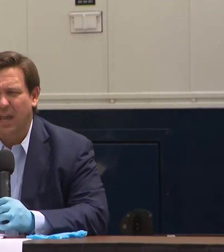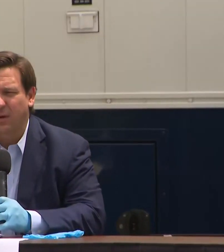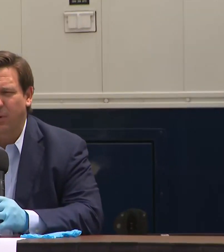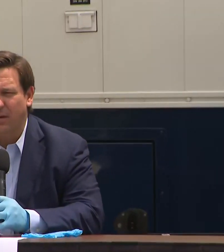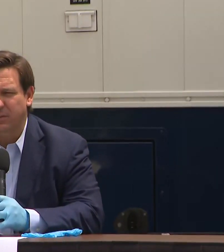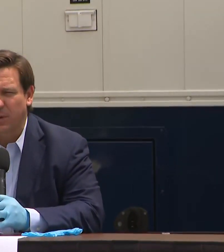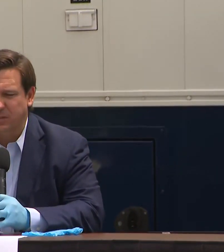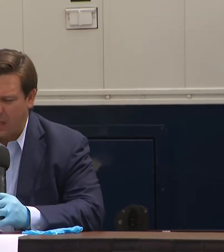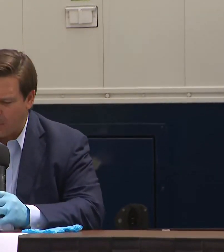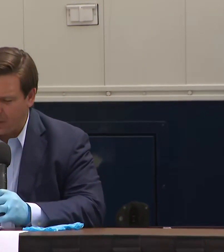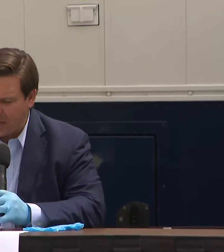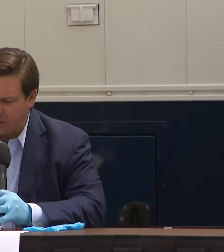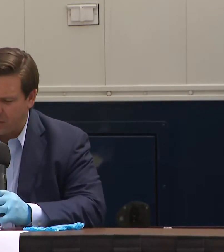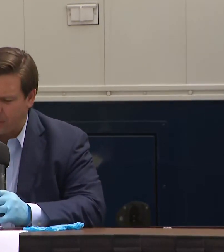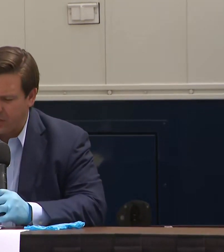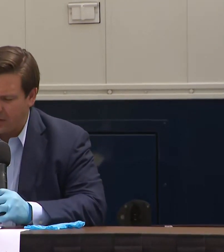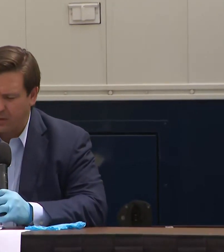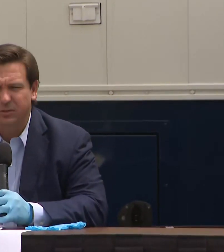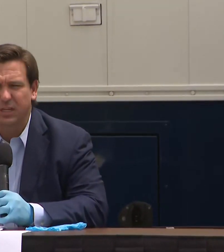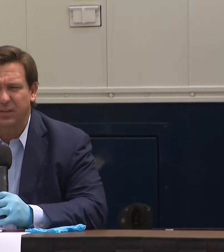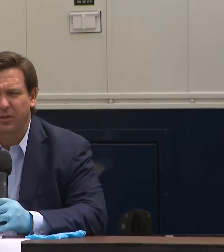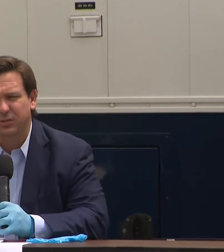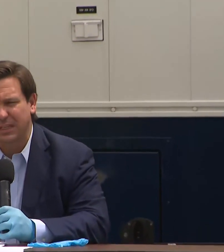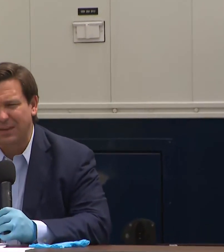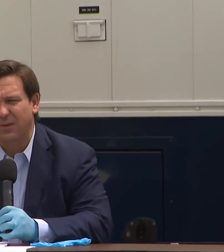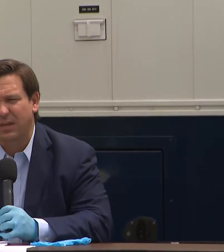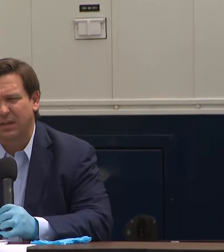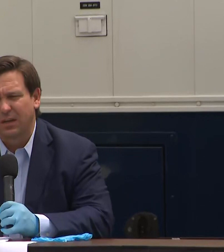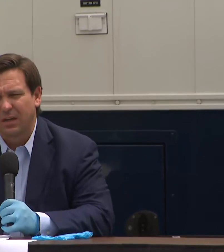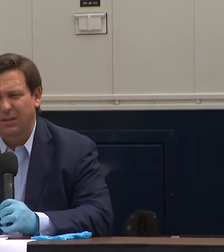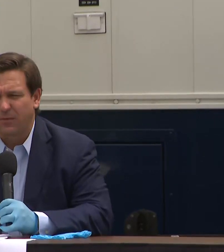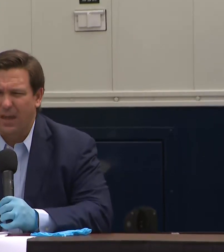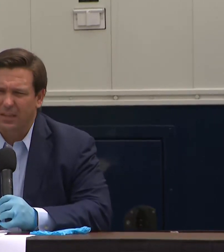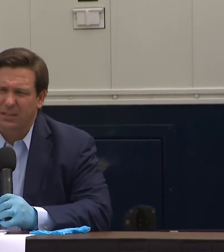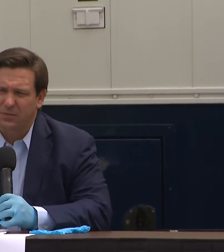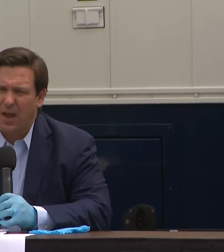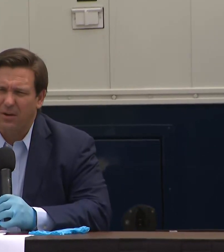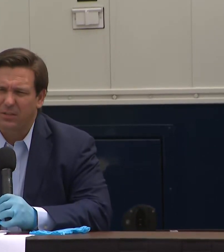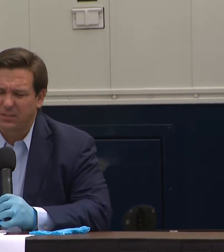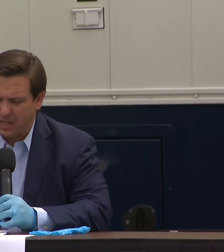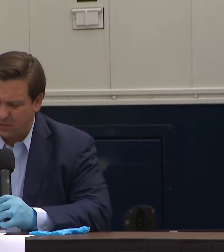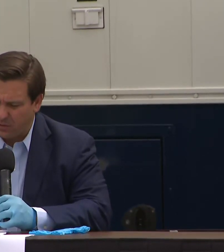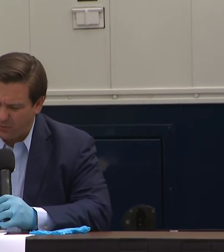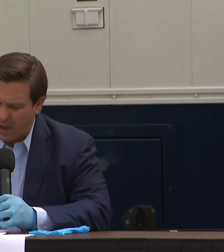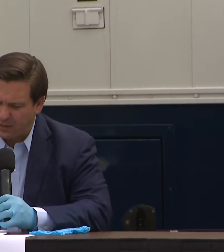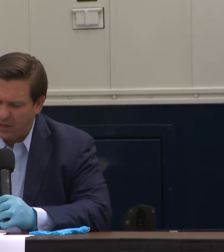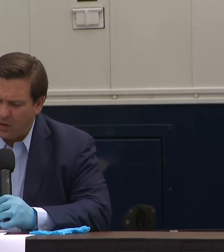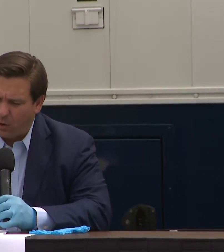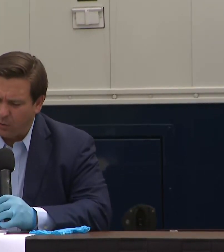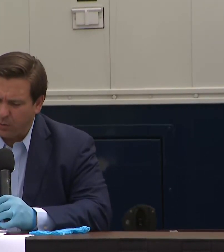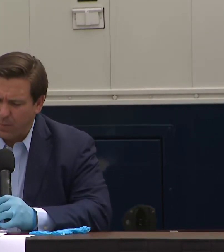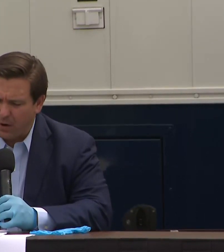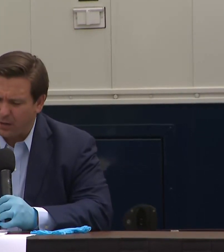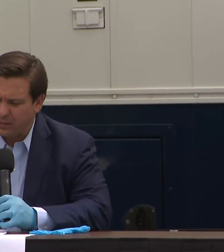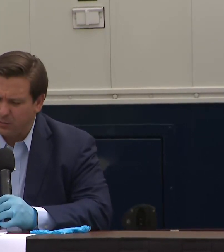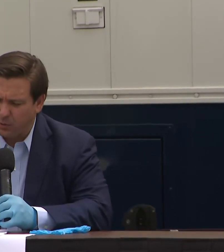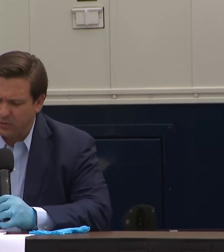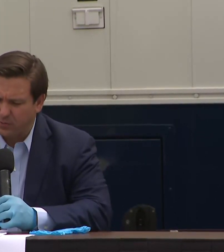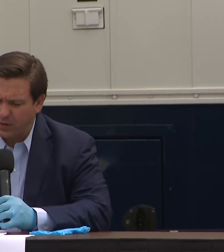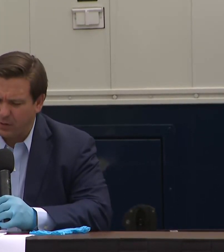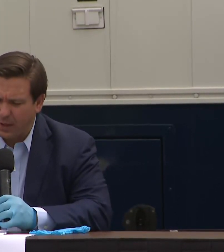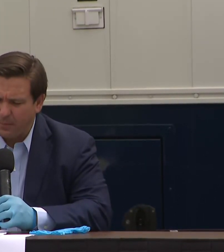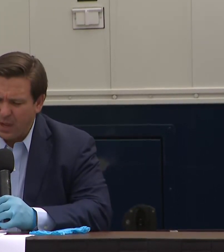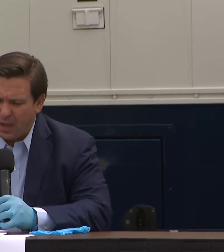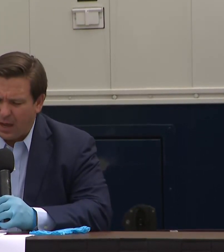say we have a special obligation to protect our seniors given the fact that this virus tends to affect older Americans